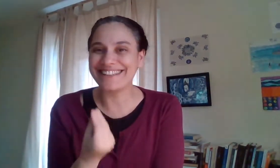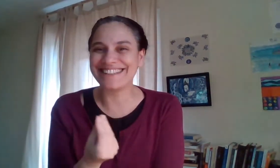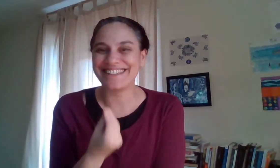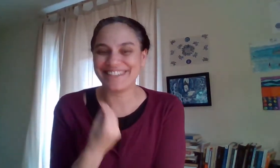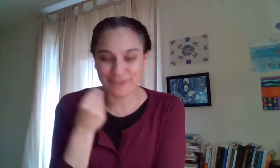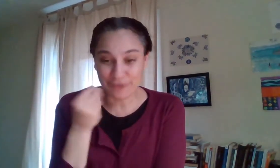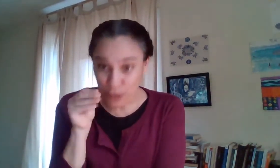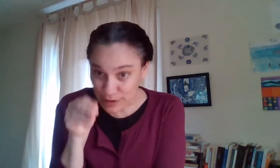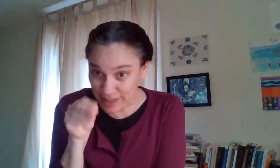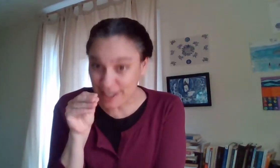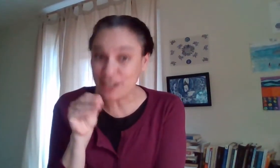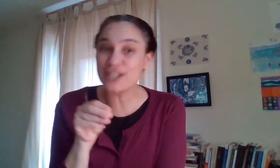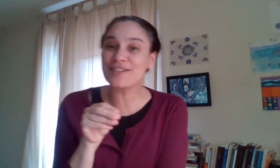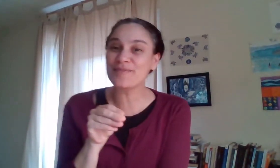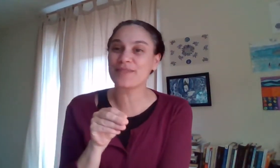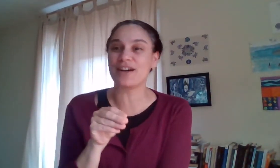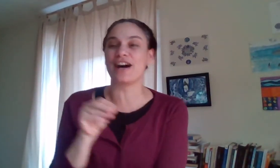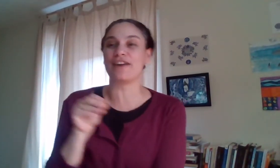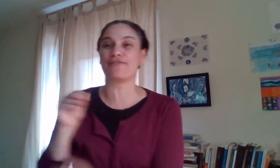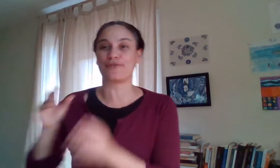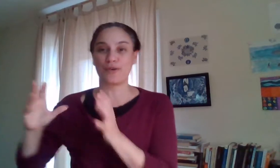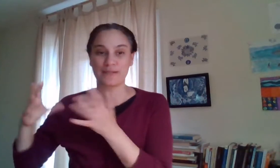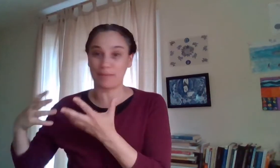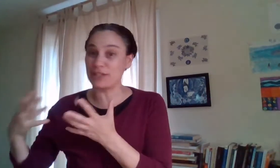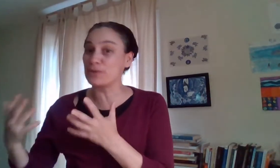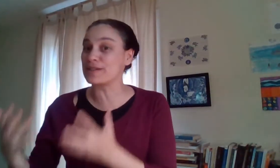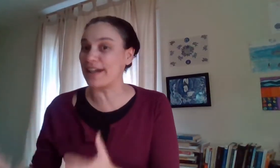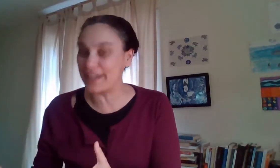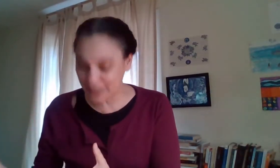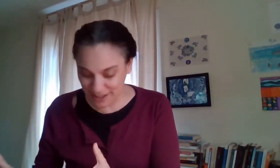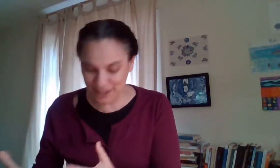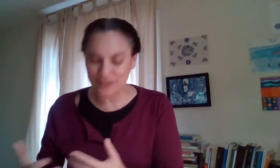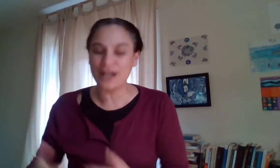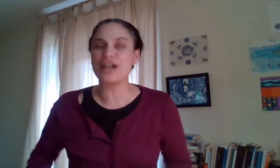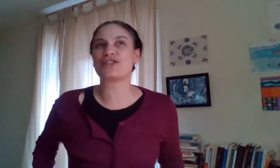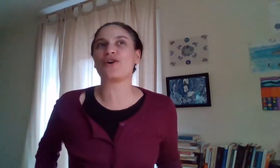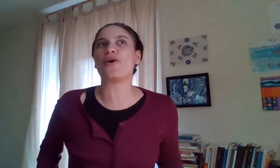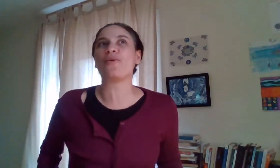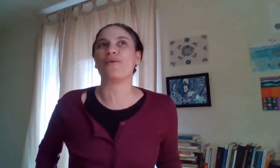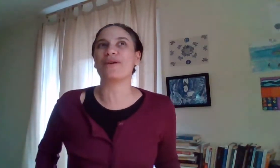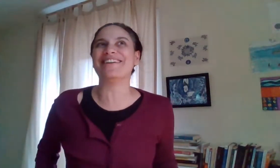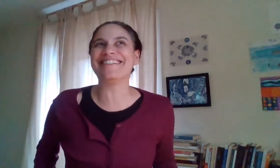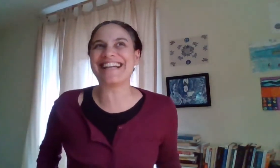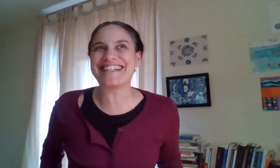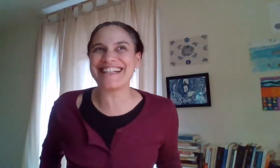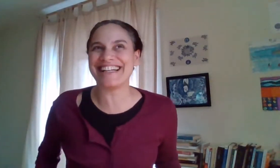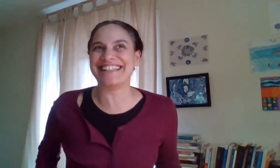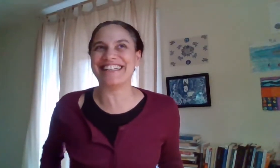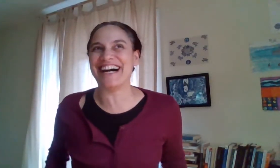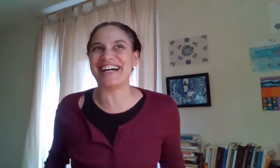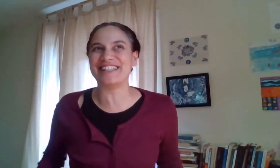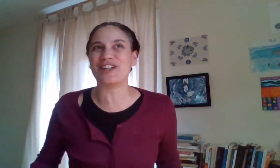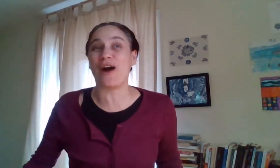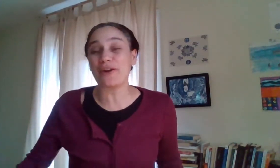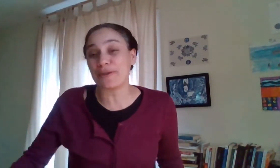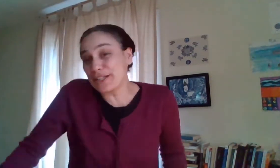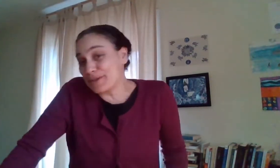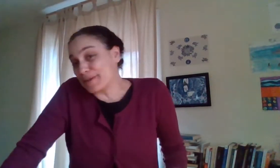focused attention uh from somebody who's guiding you so with all that said uh you know i really do